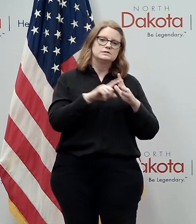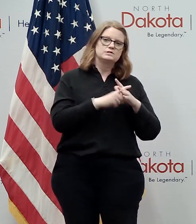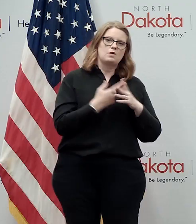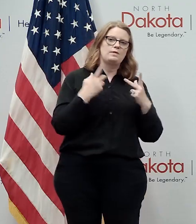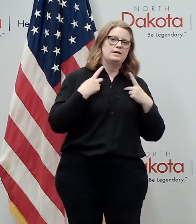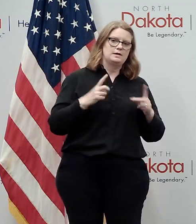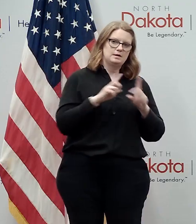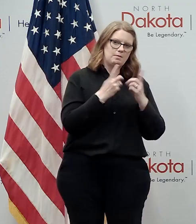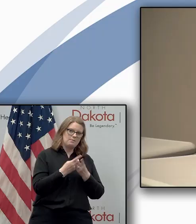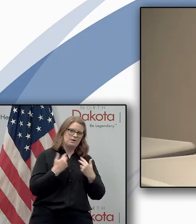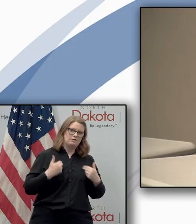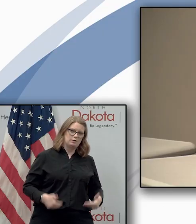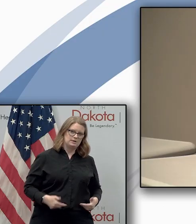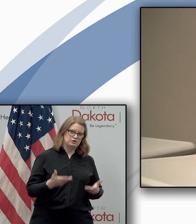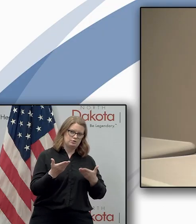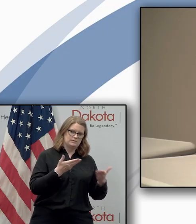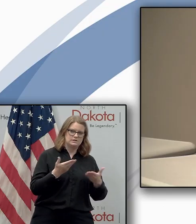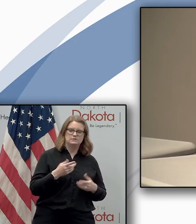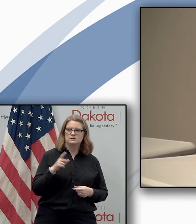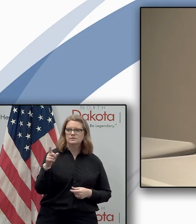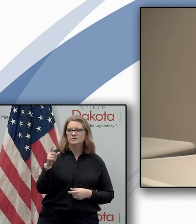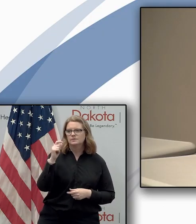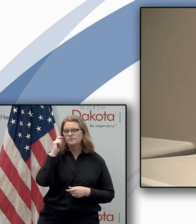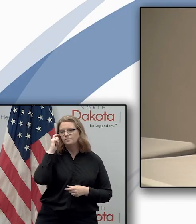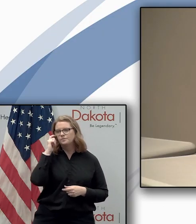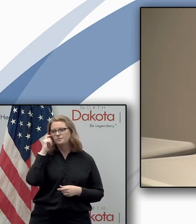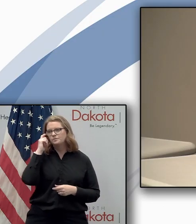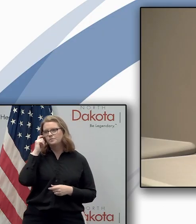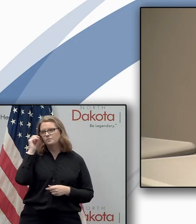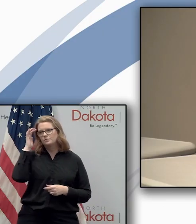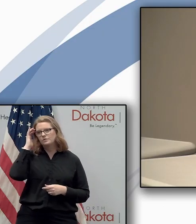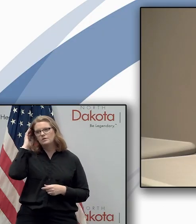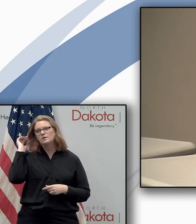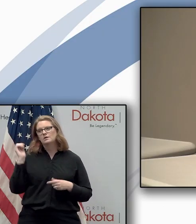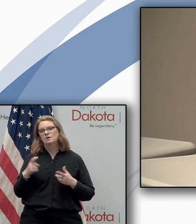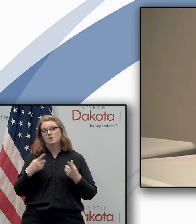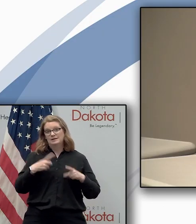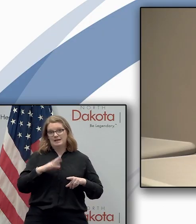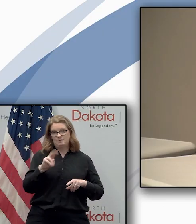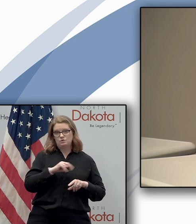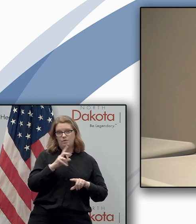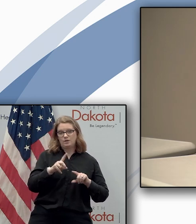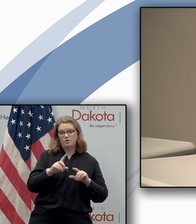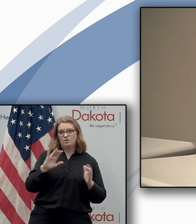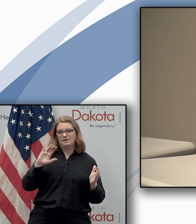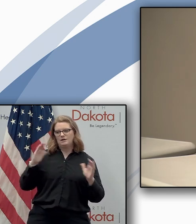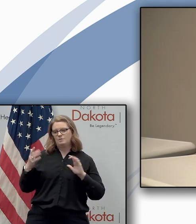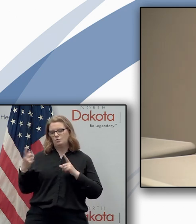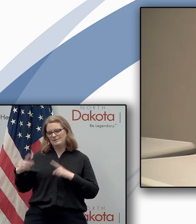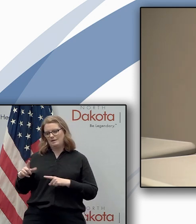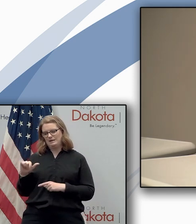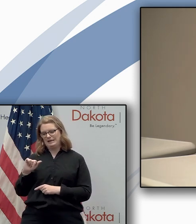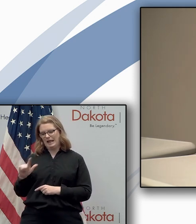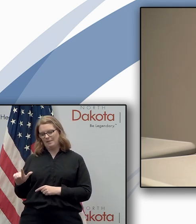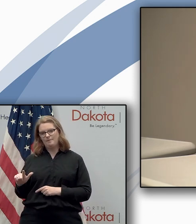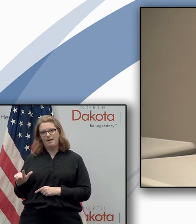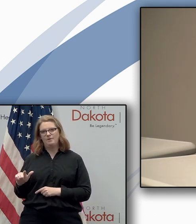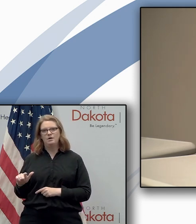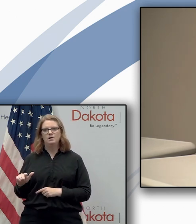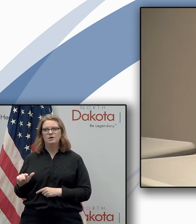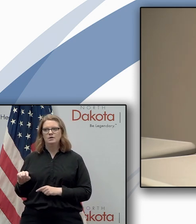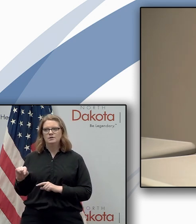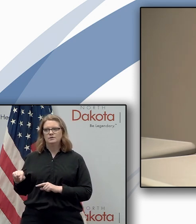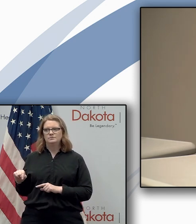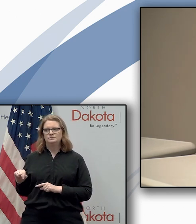and we can help you. If your peers were talking about what's happening in North Dakota versus what's happening in Alabama, or the governor's